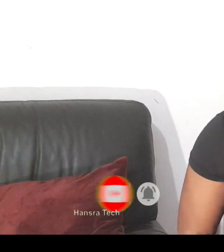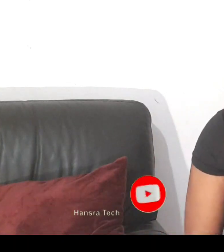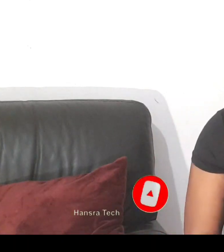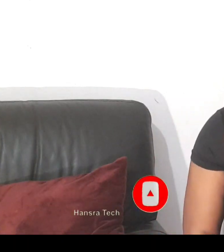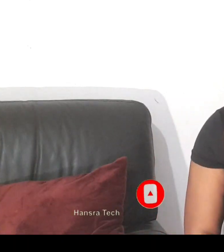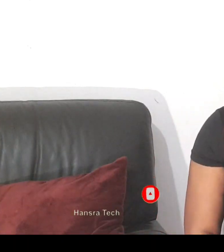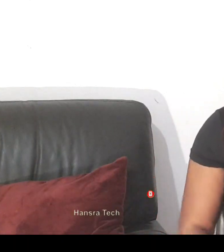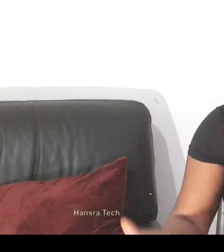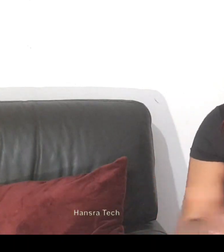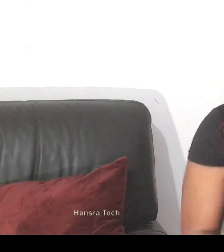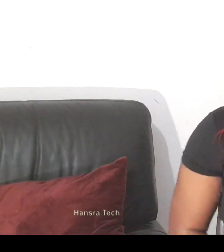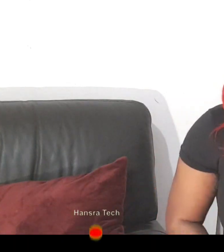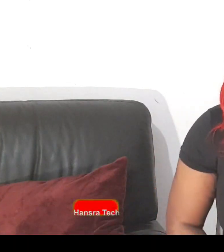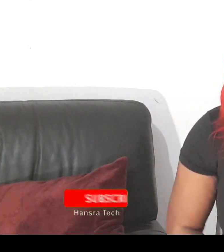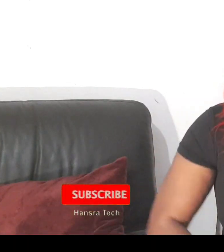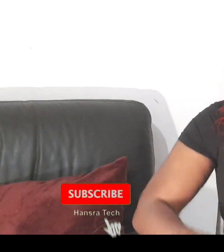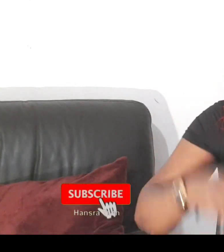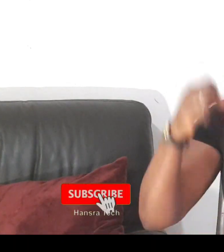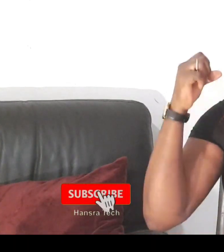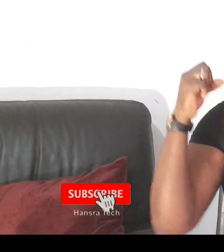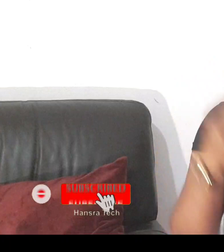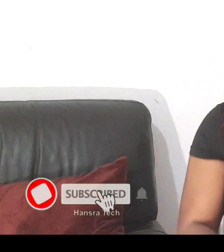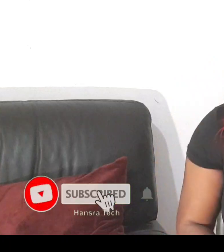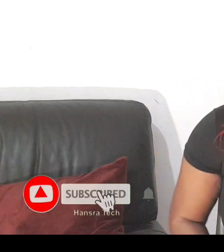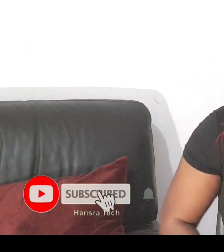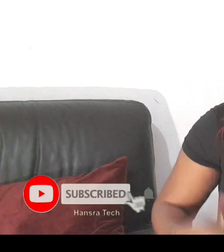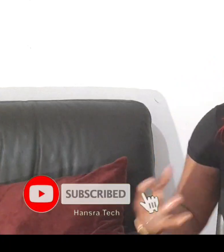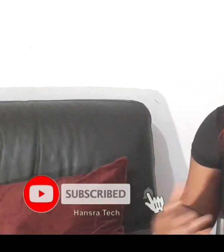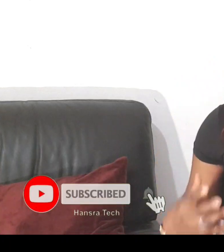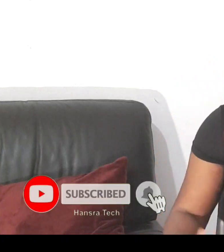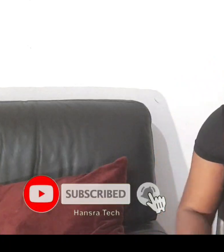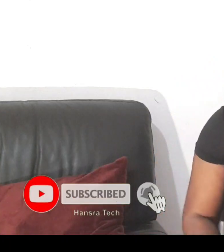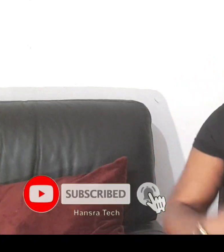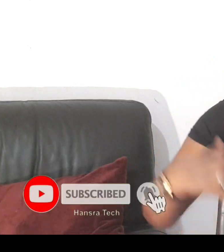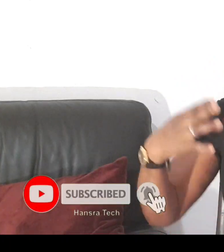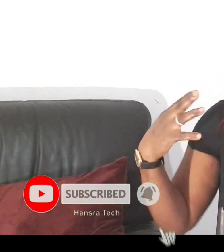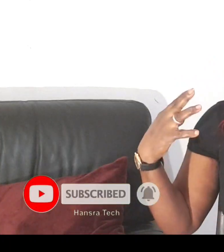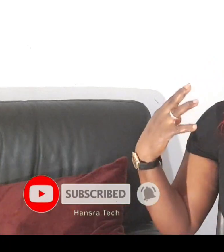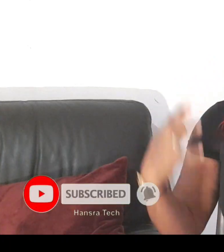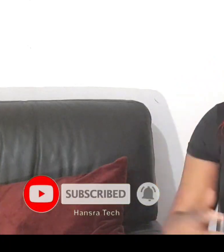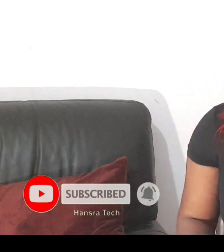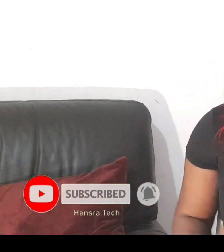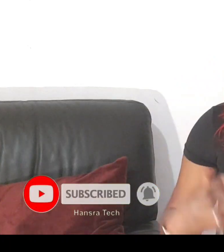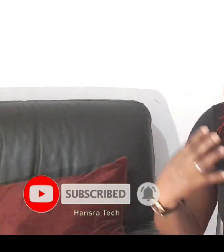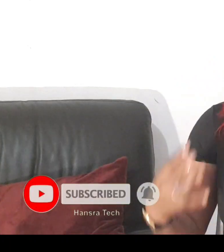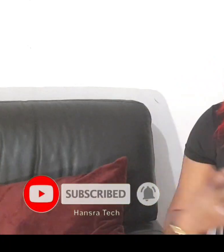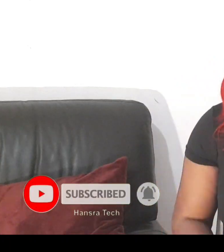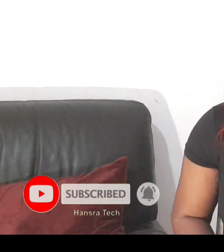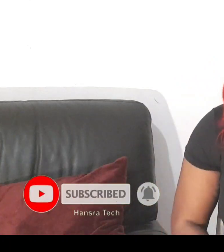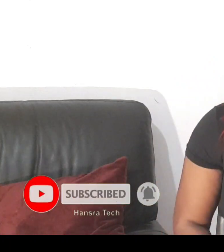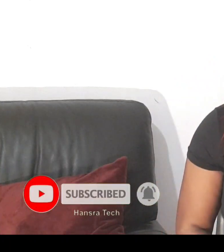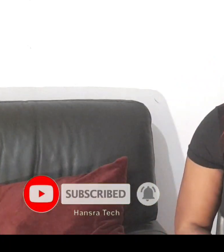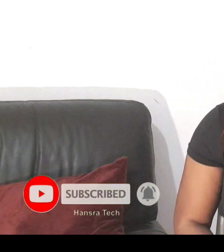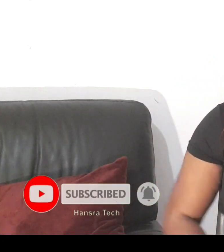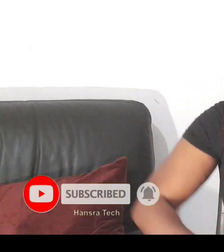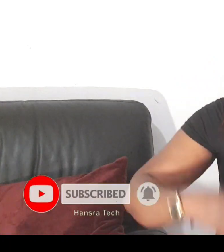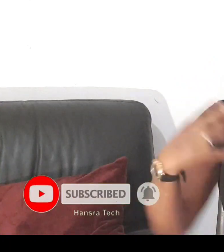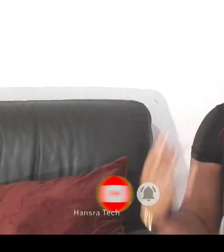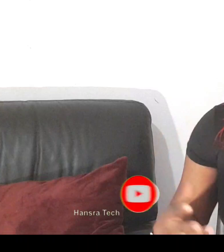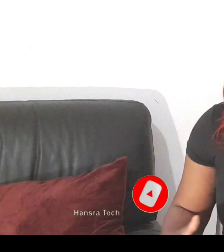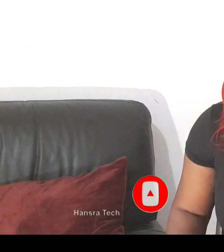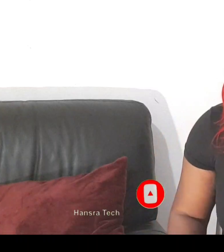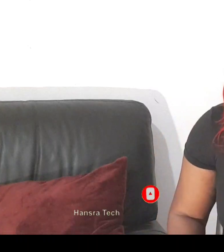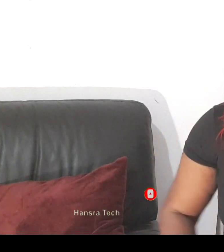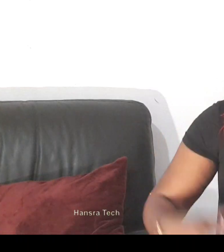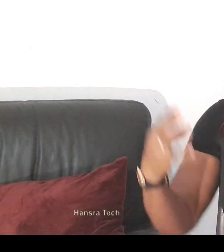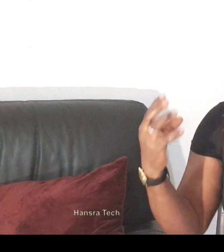affects it ghana honestly congratulations to you guys the way you guys are really really that is a really